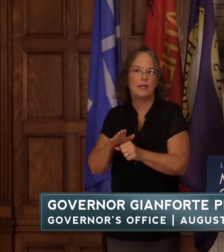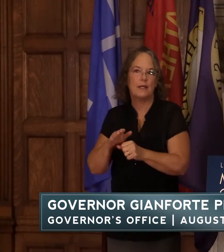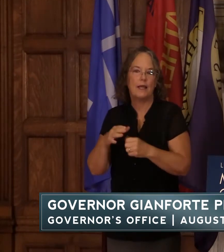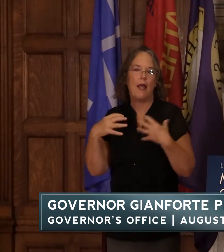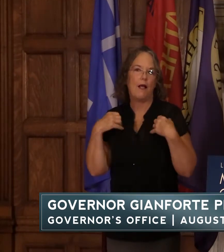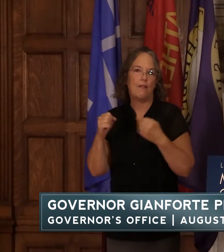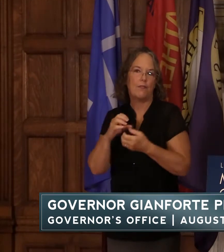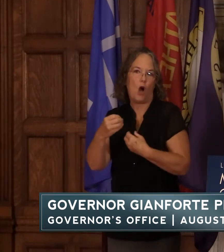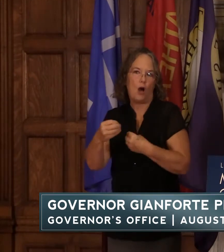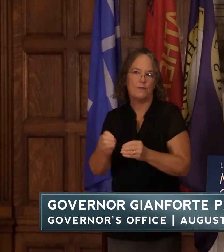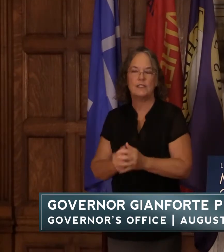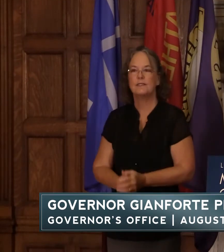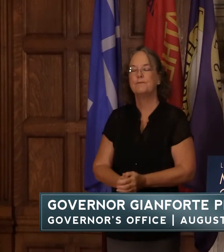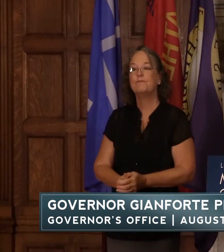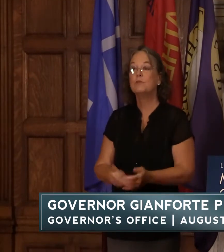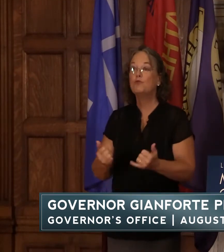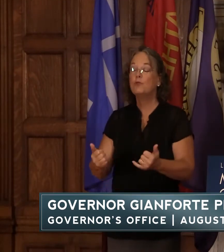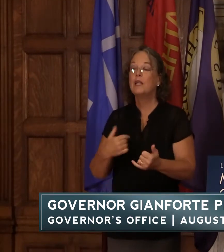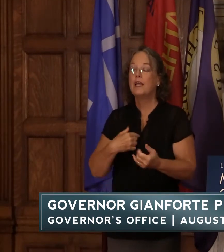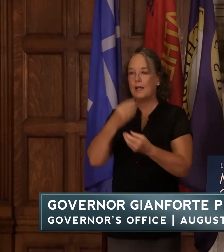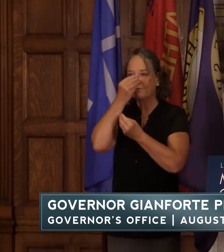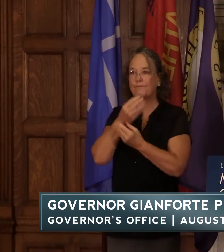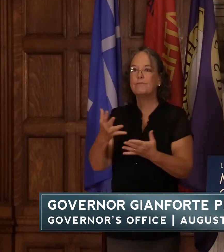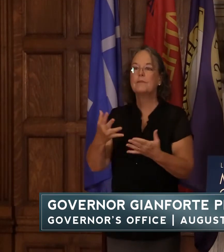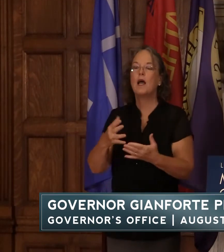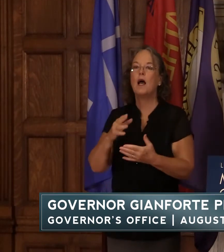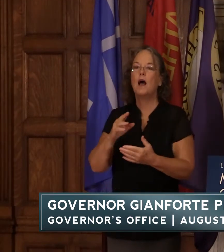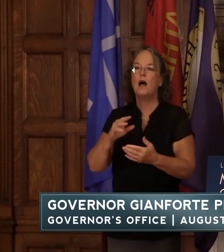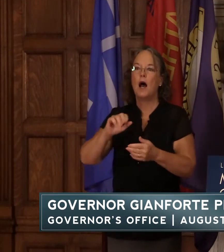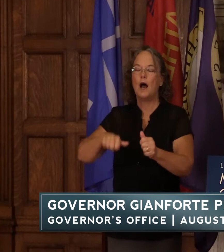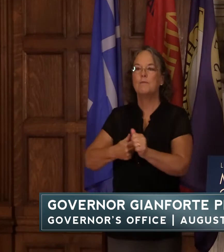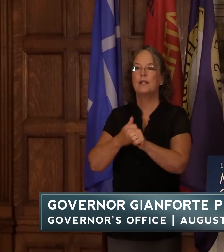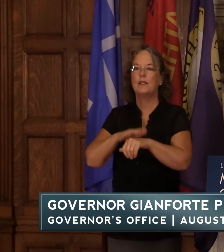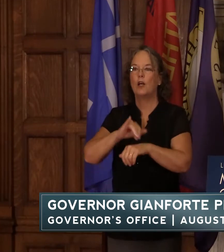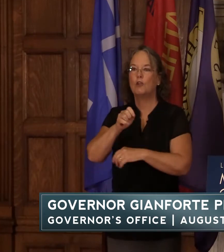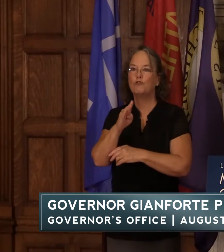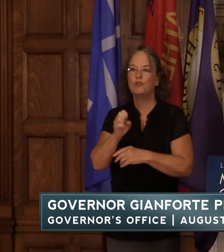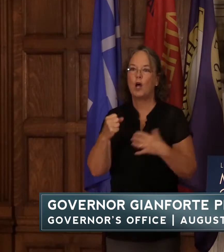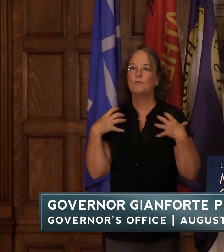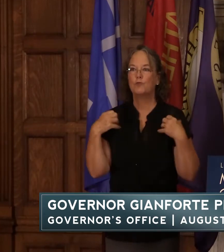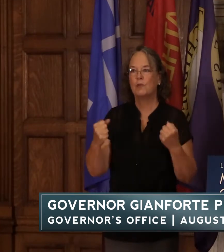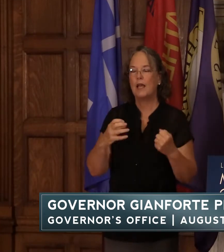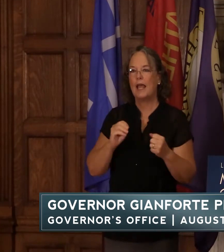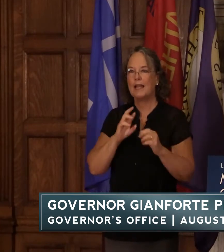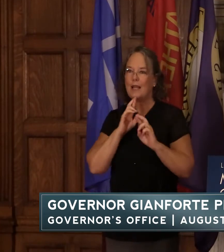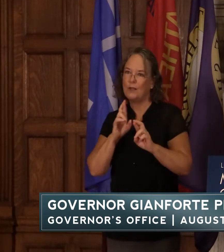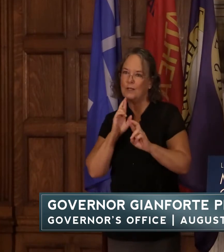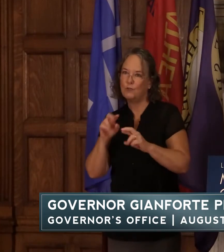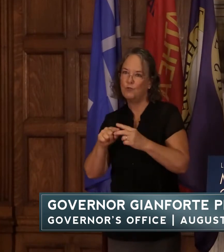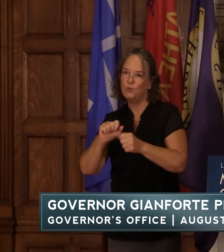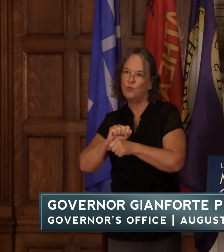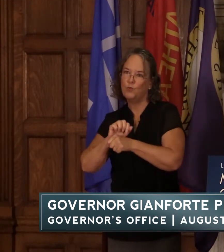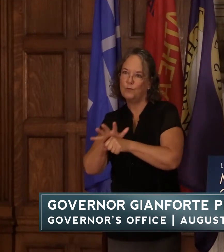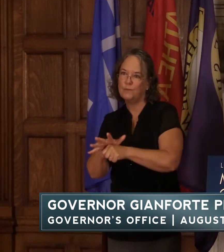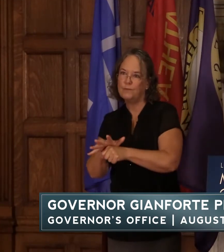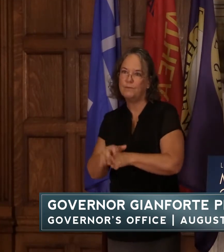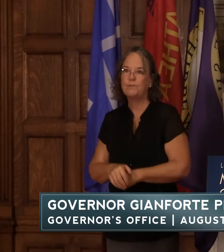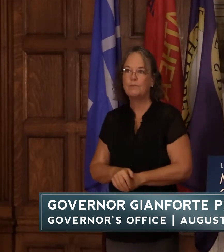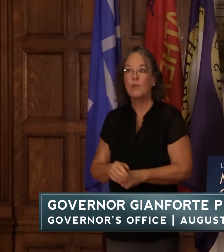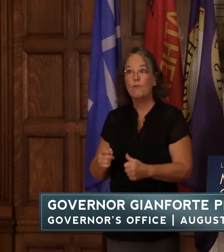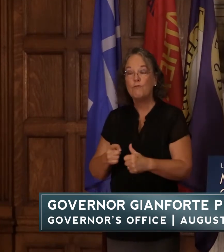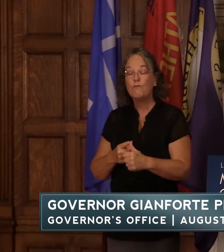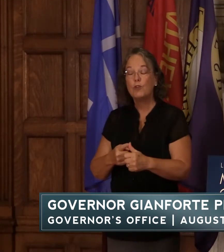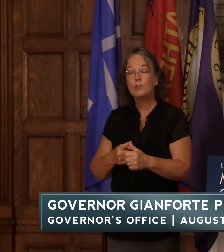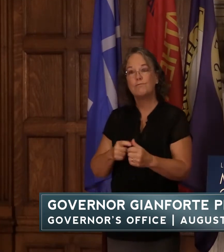provide an update on the state's jobs recovery and our ongoing response to covet 19 but first i'd like to